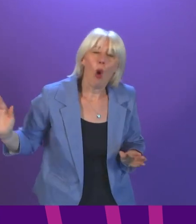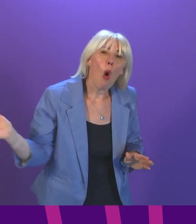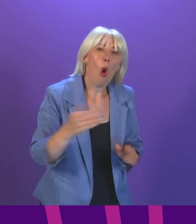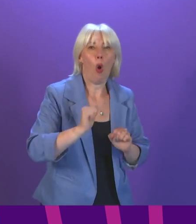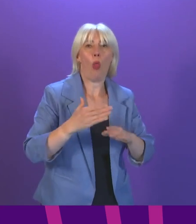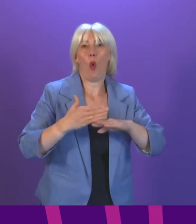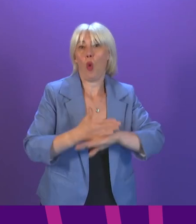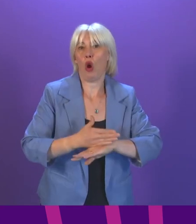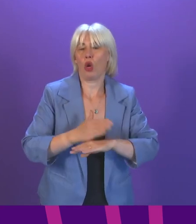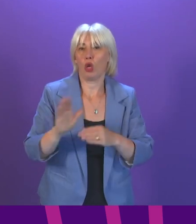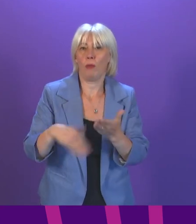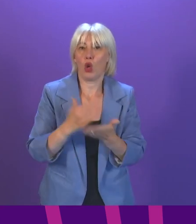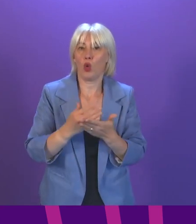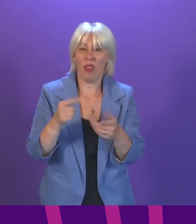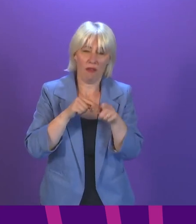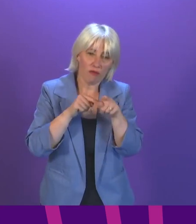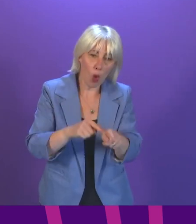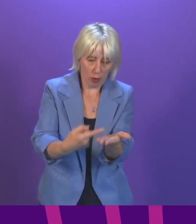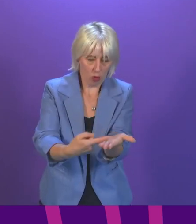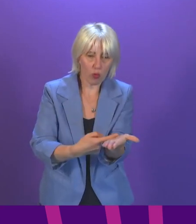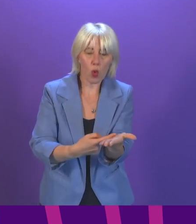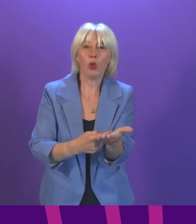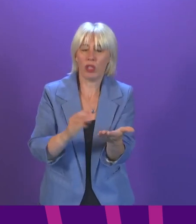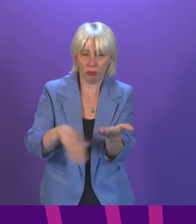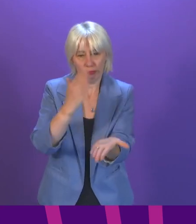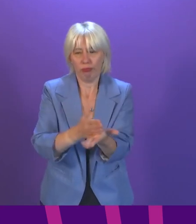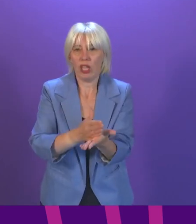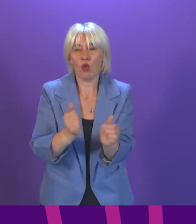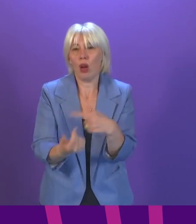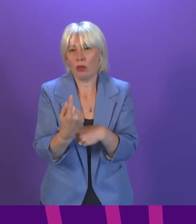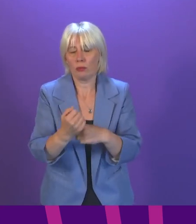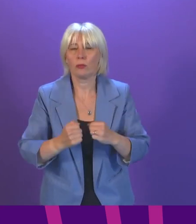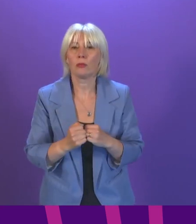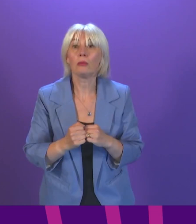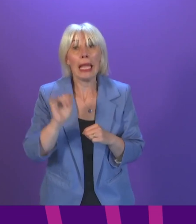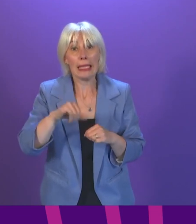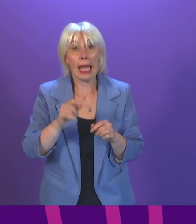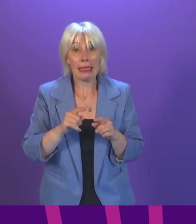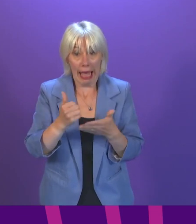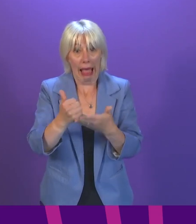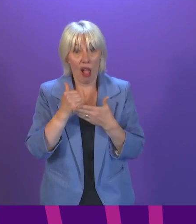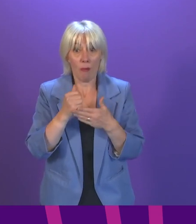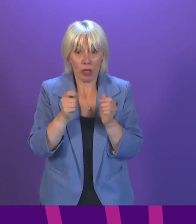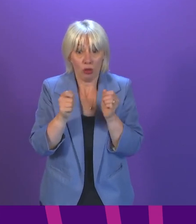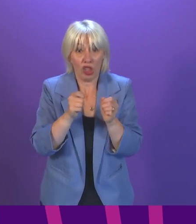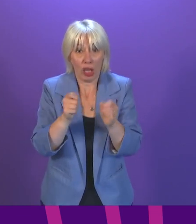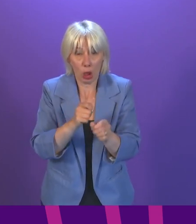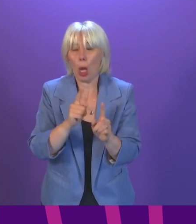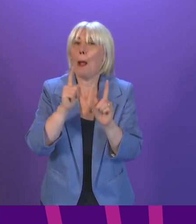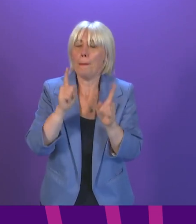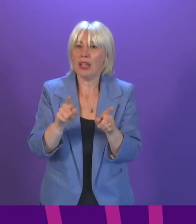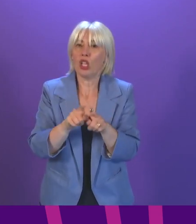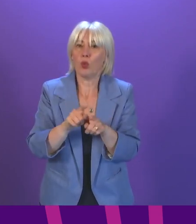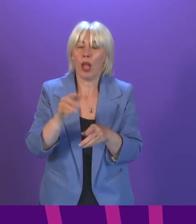done to follow and promote these measures. This is making a difference. And while we can't rule anything out completely, it is also